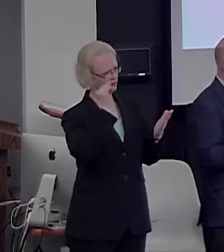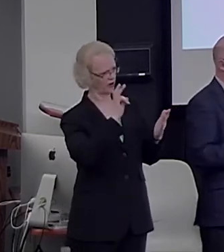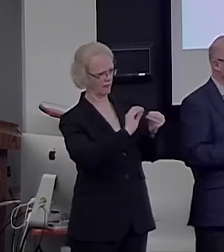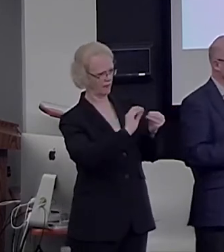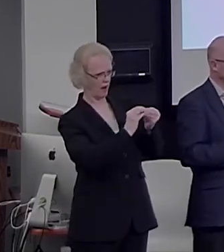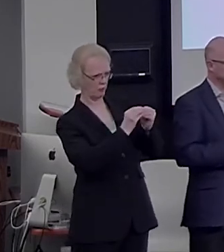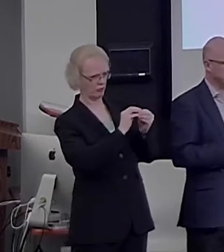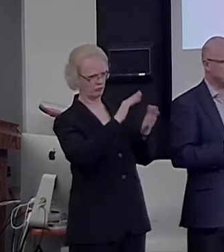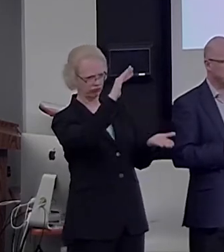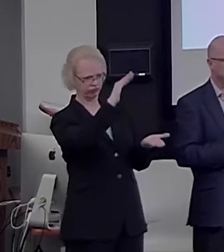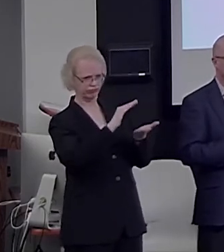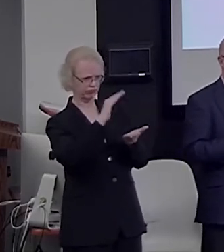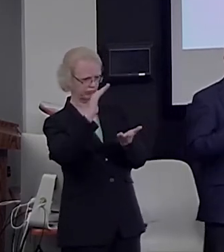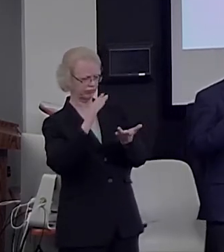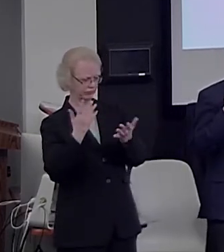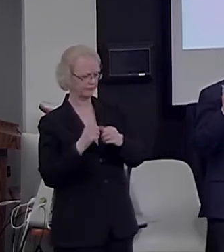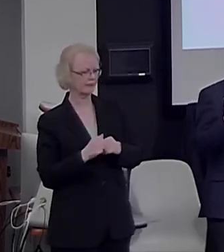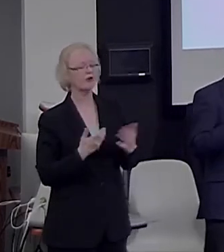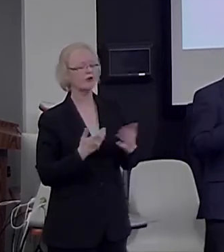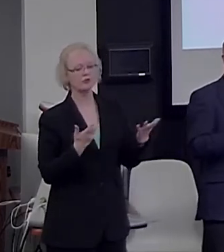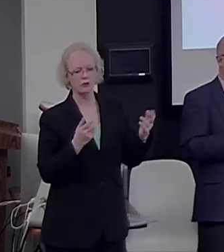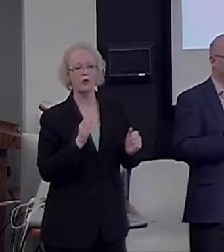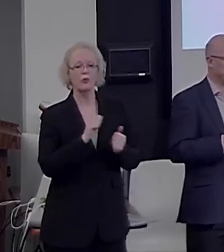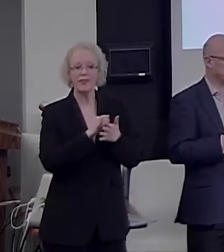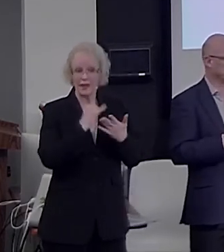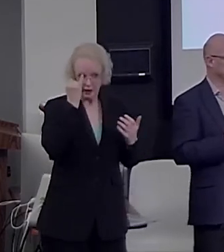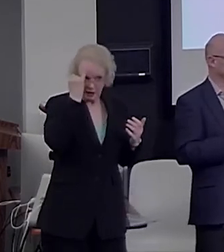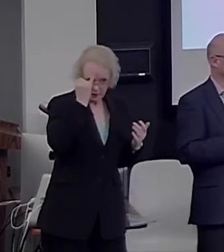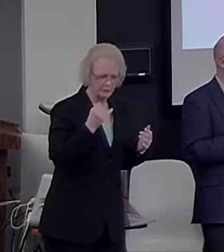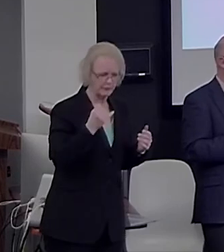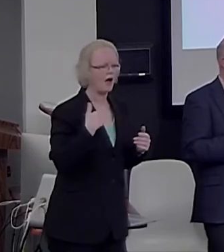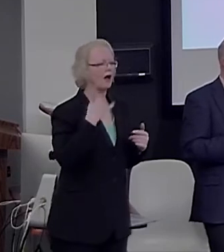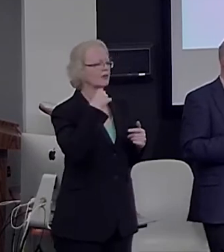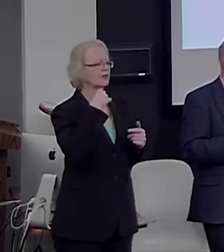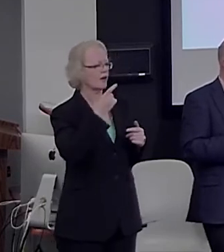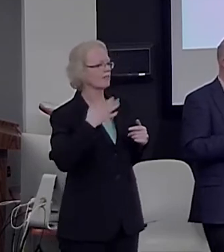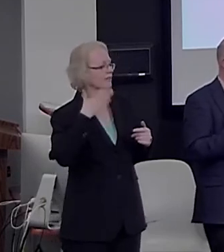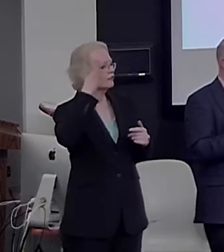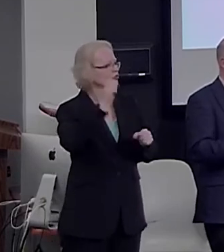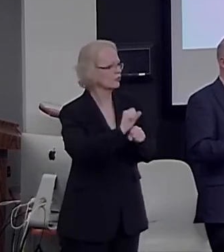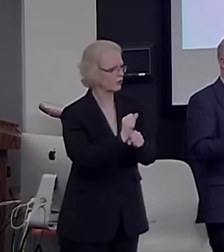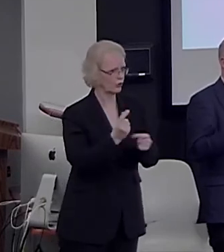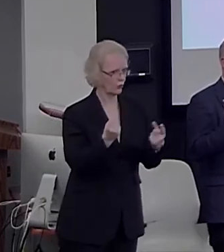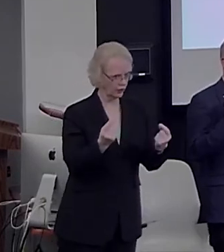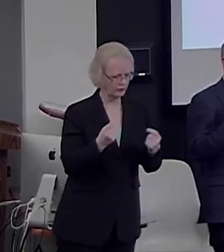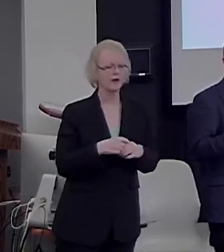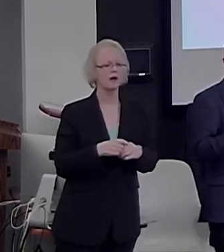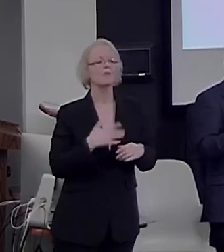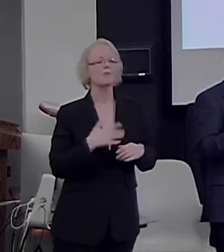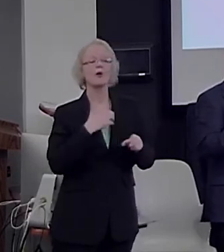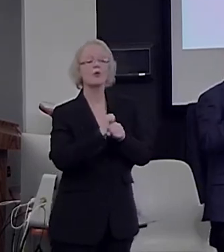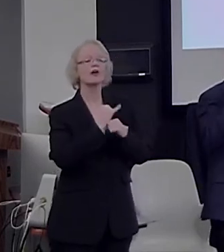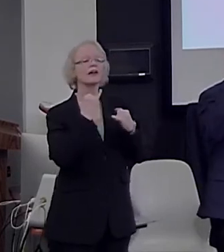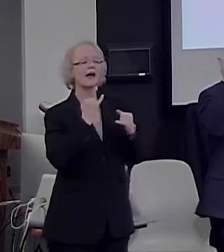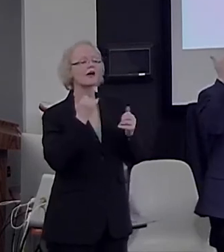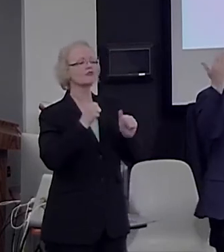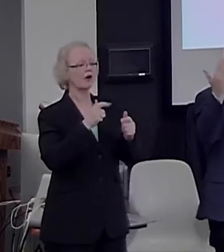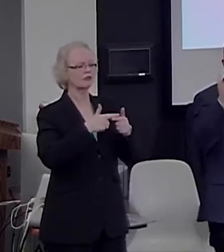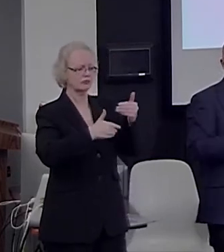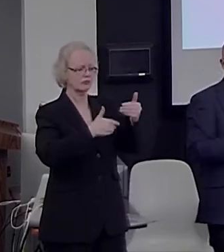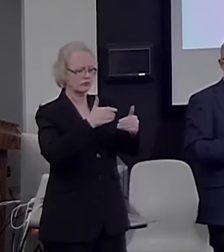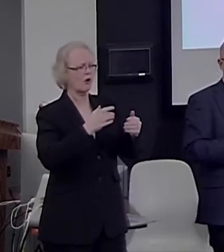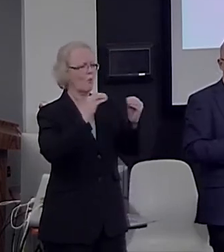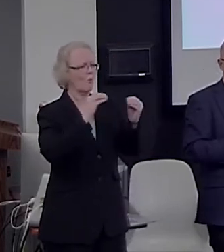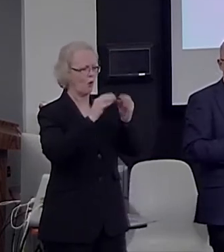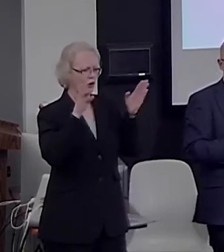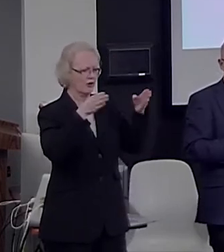So, with this idea in mind, I'll tell you where my work is going. My work is trying to simplify this now, not using these super